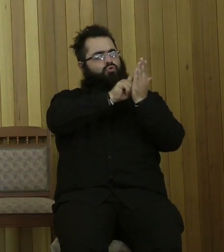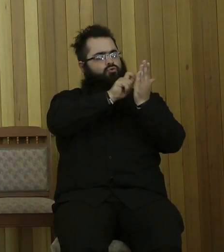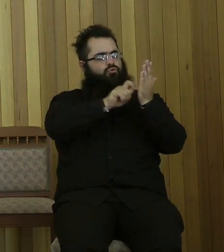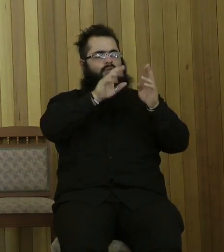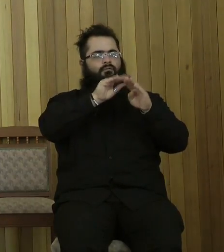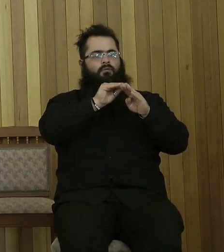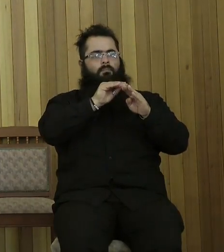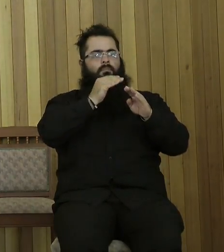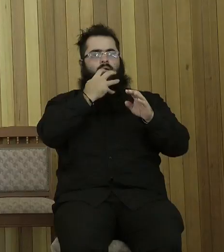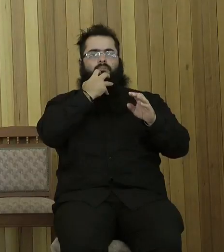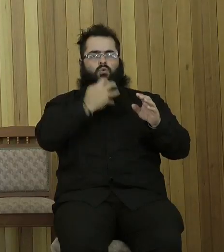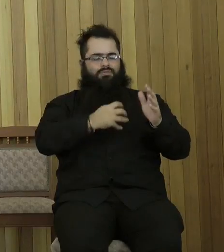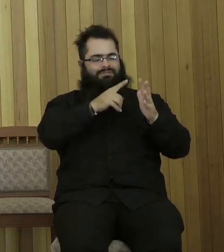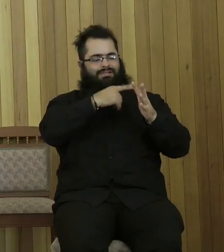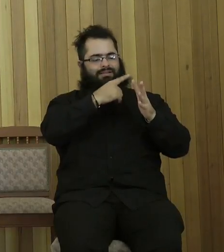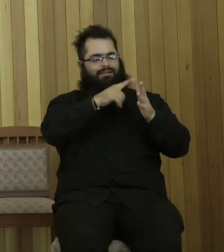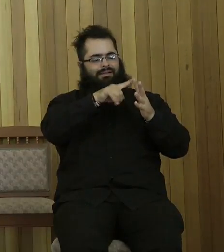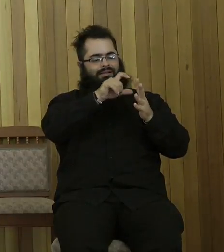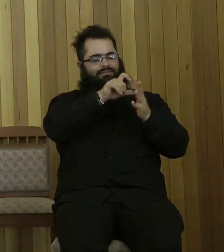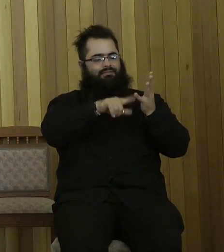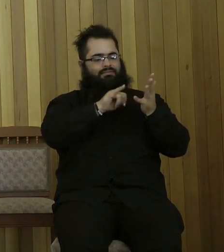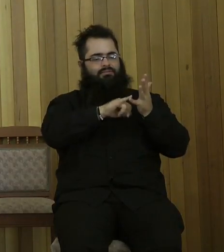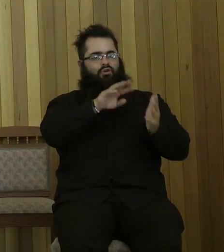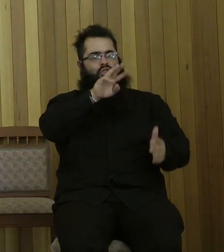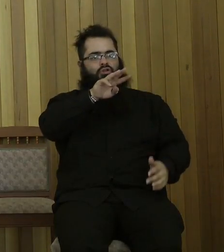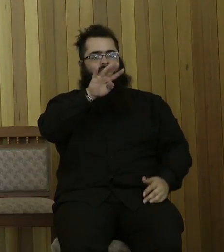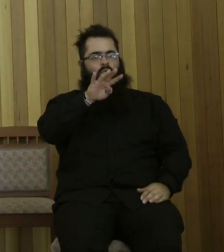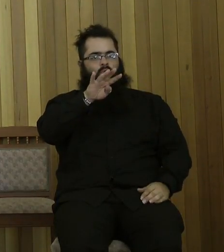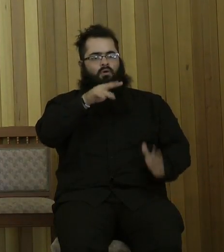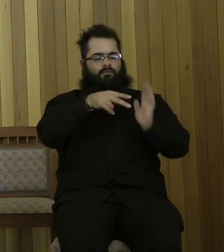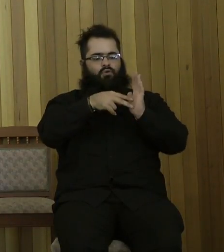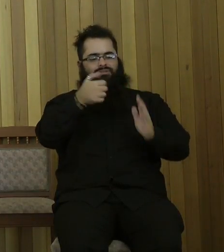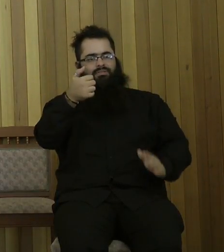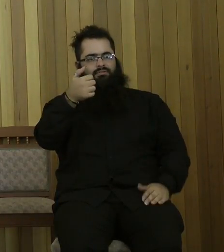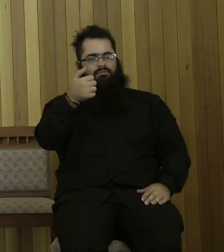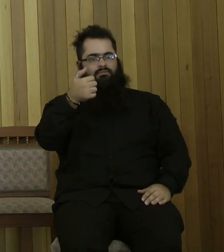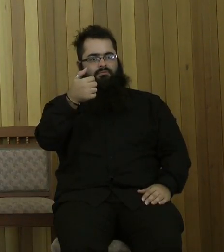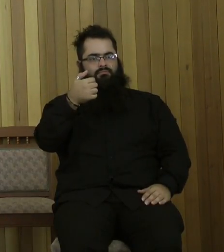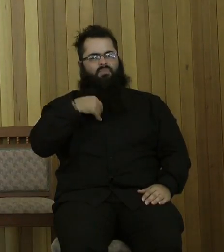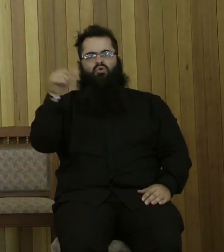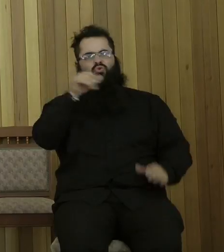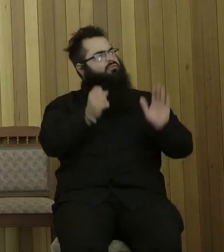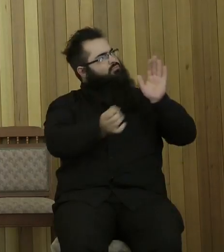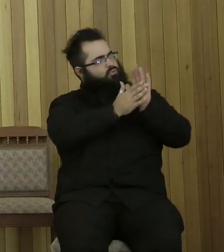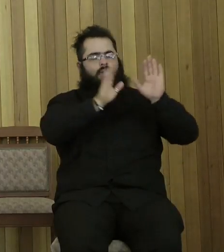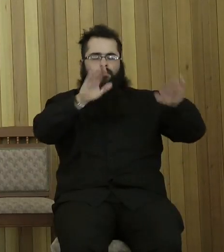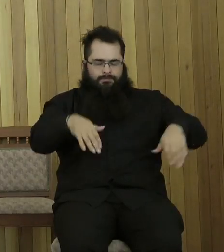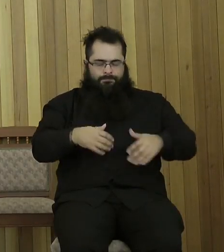Exodus 34, verse 6. I'll give you the references. I won't ask you to read them up, book them up for time. Exodus 34,